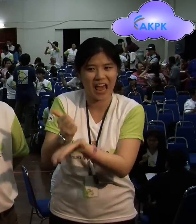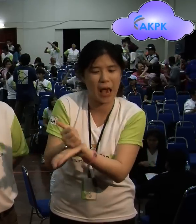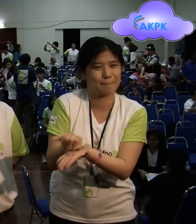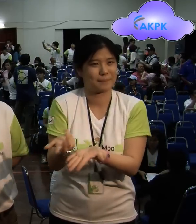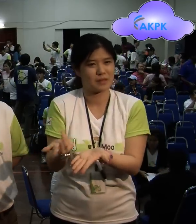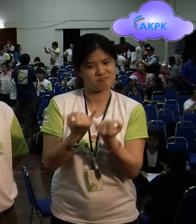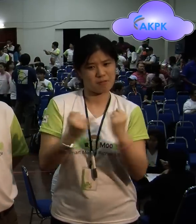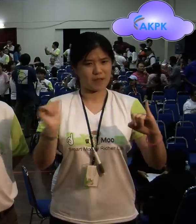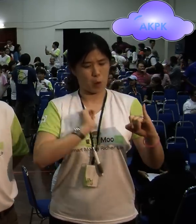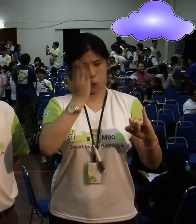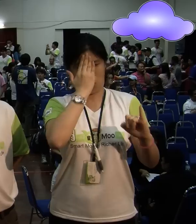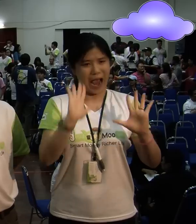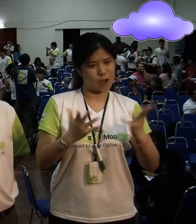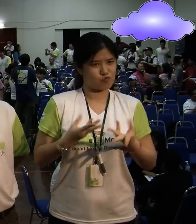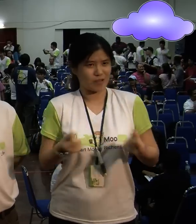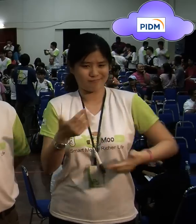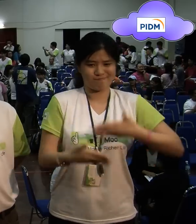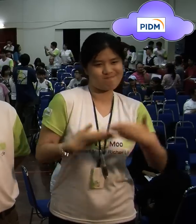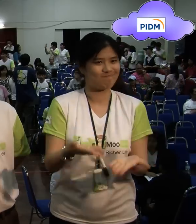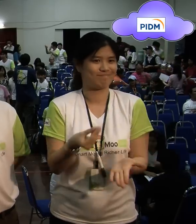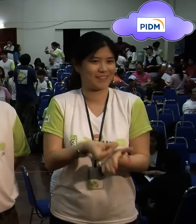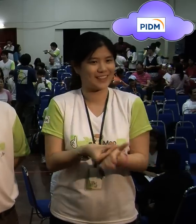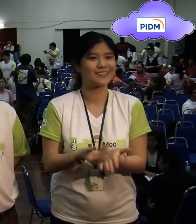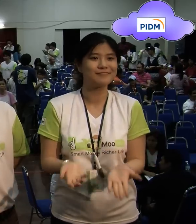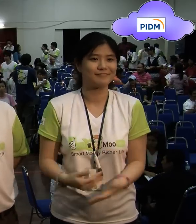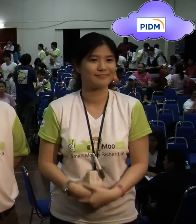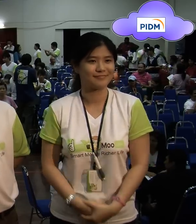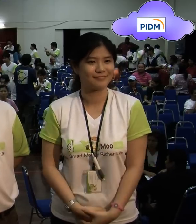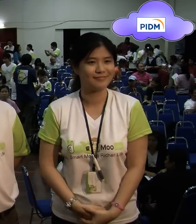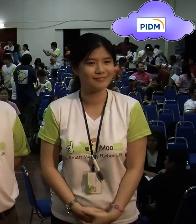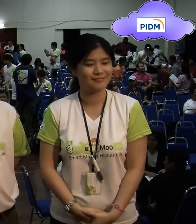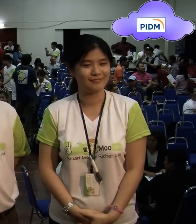depend on their parents for help. They can be independent and manage their own money.